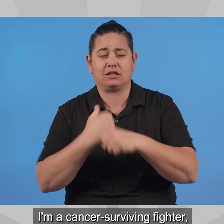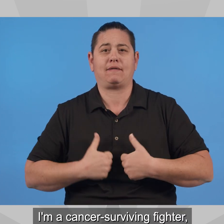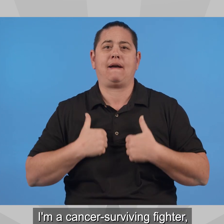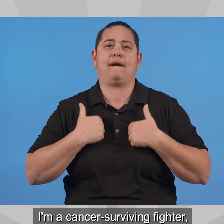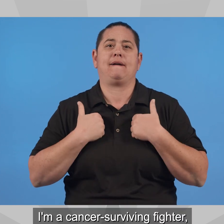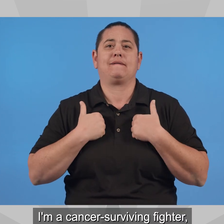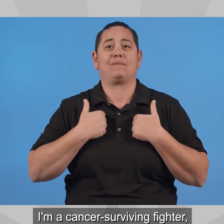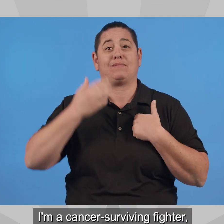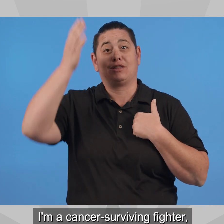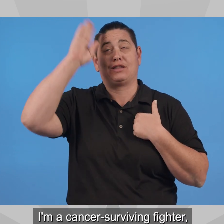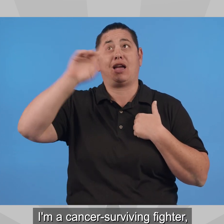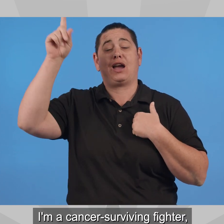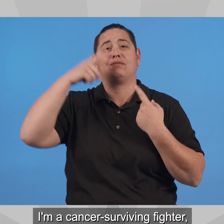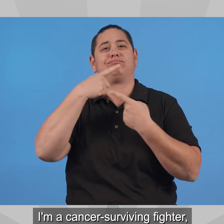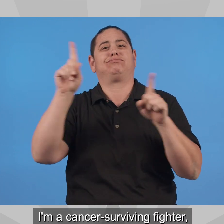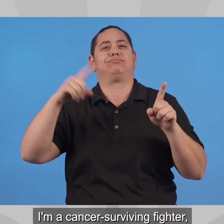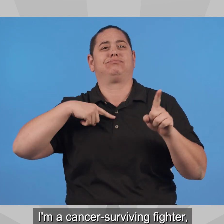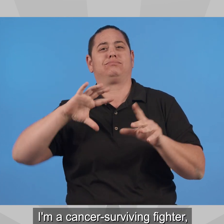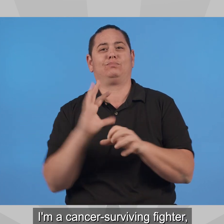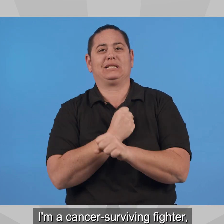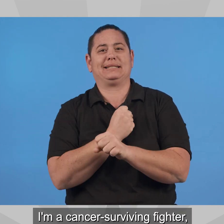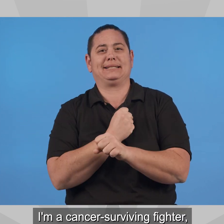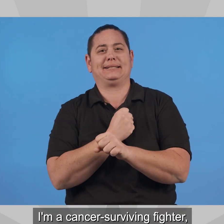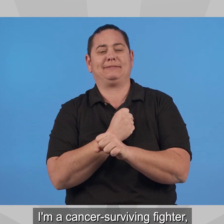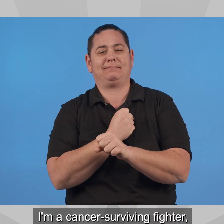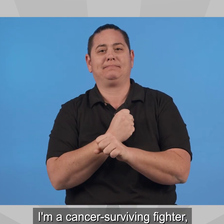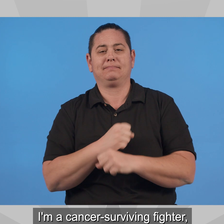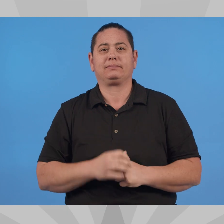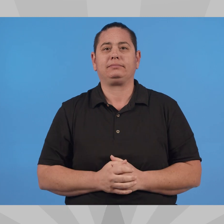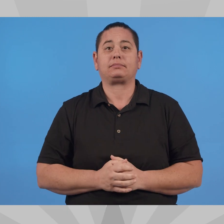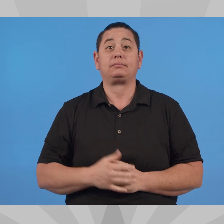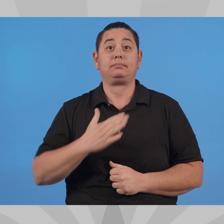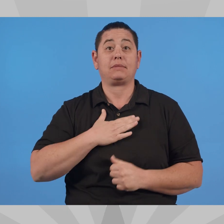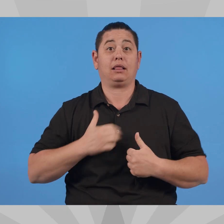I am a cancer-surviving fighter, which God has declared, won.